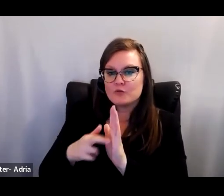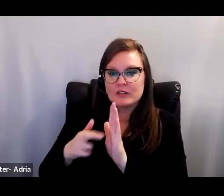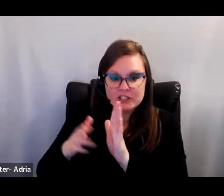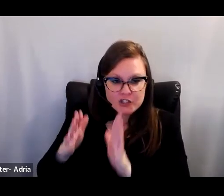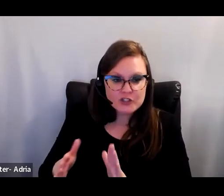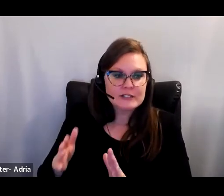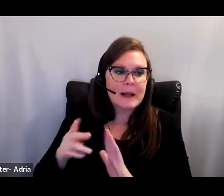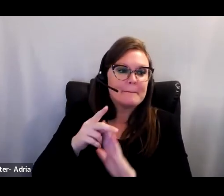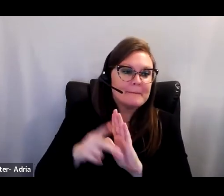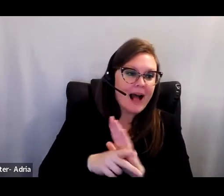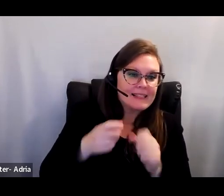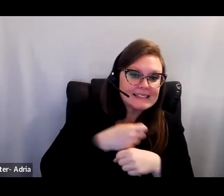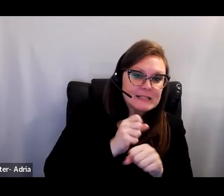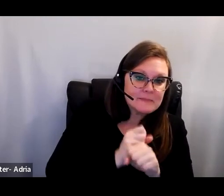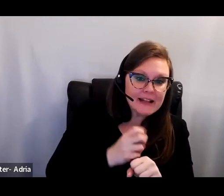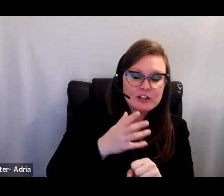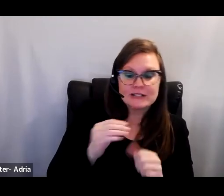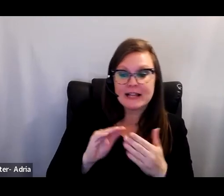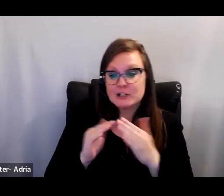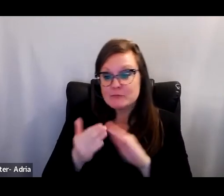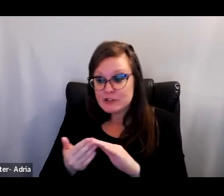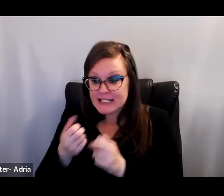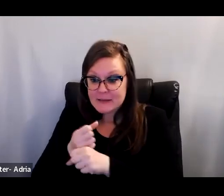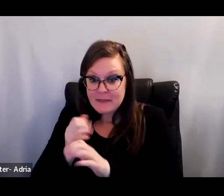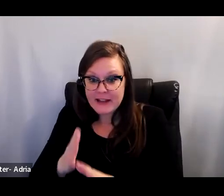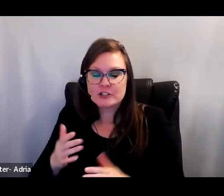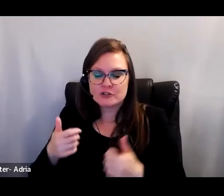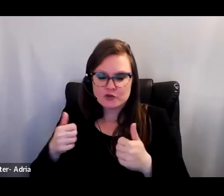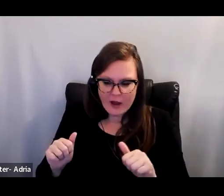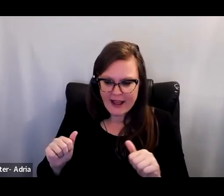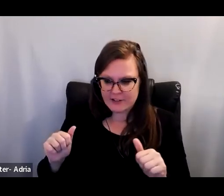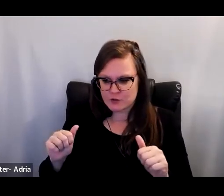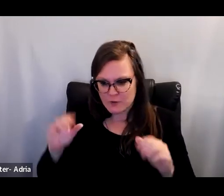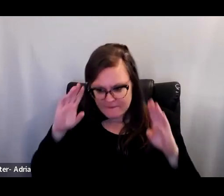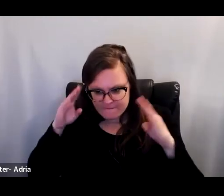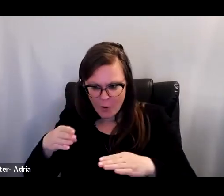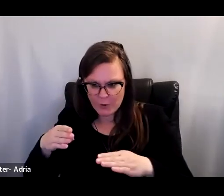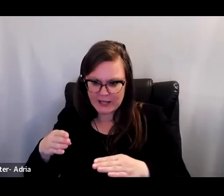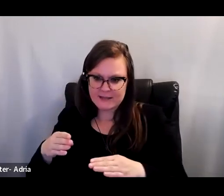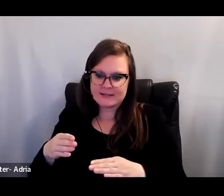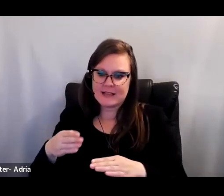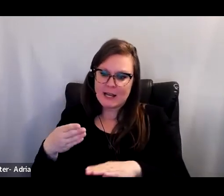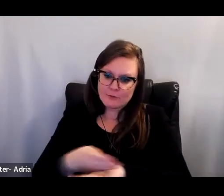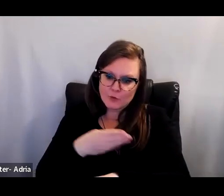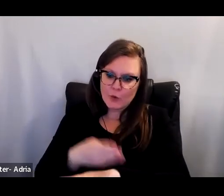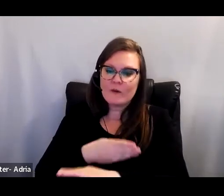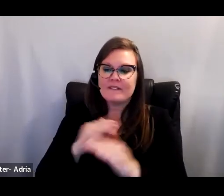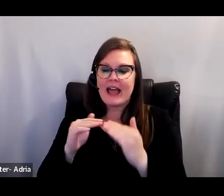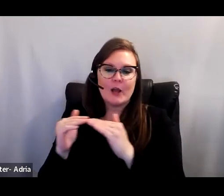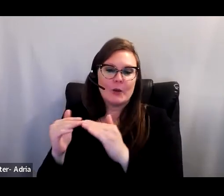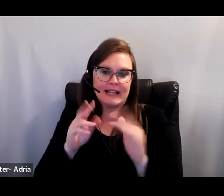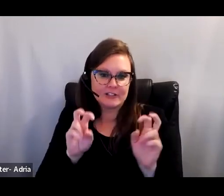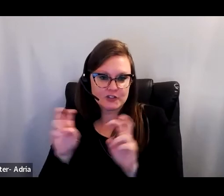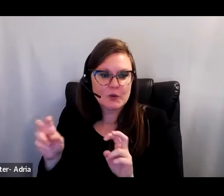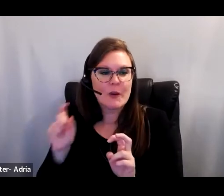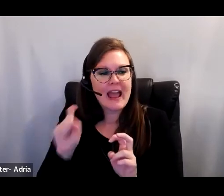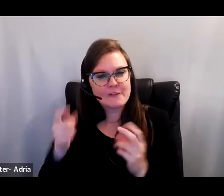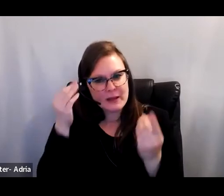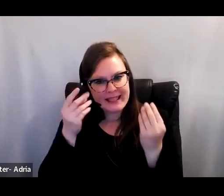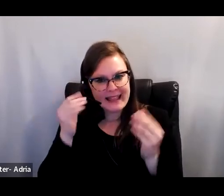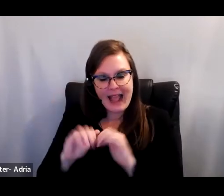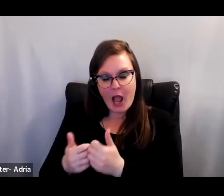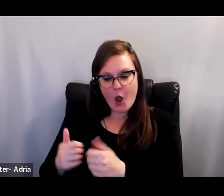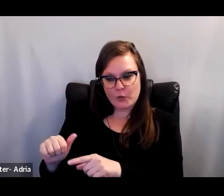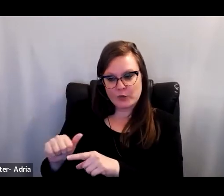policymakers, and community members to address equity issues in educational change, we will also need to consider how we train future scholars.